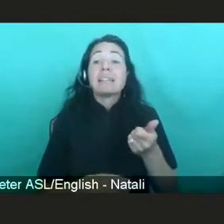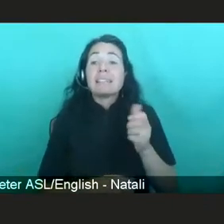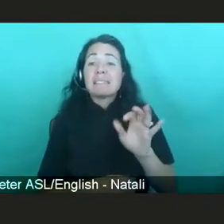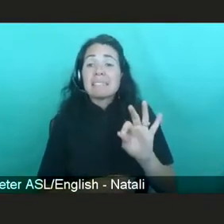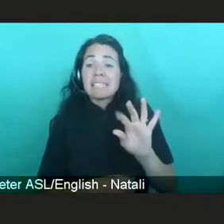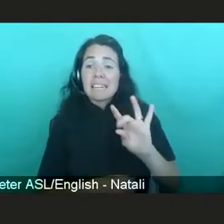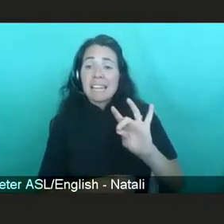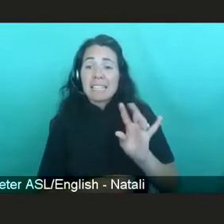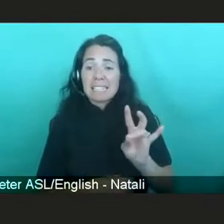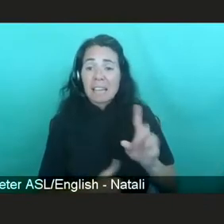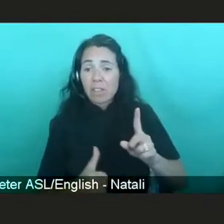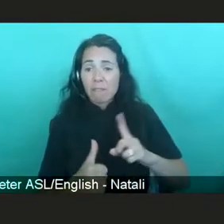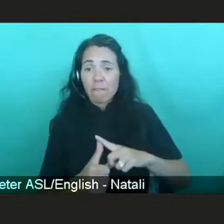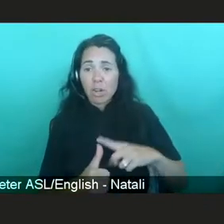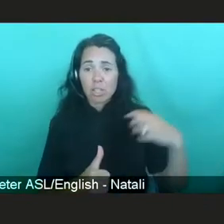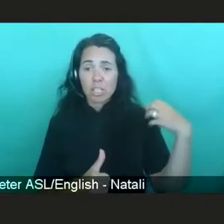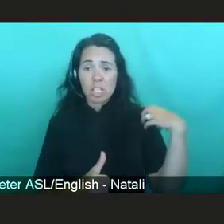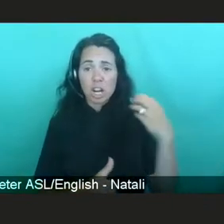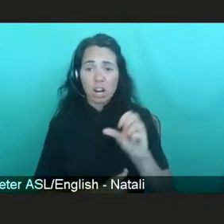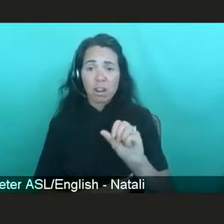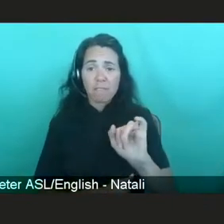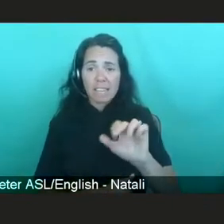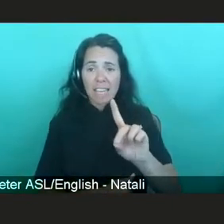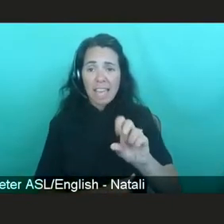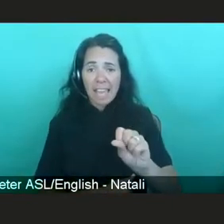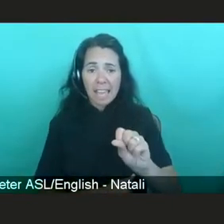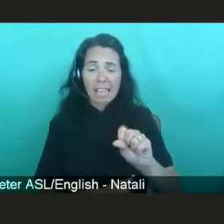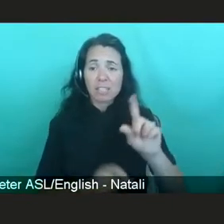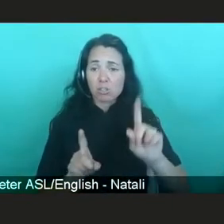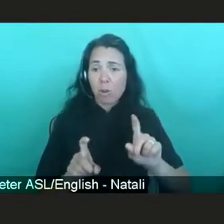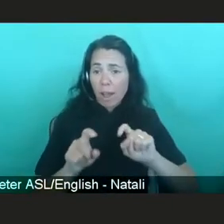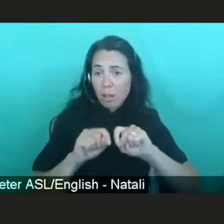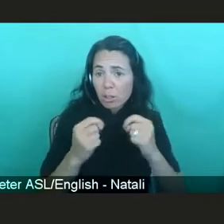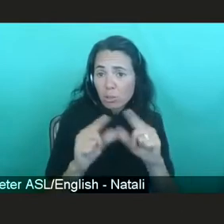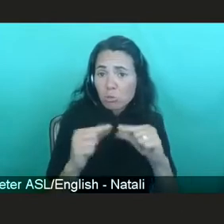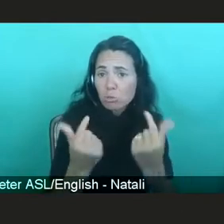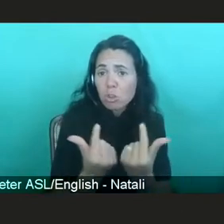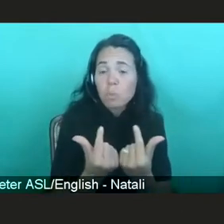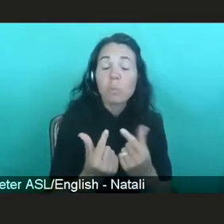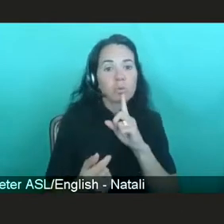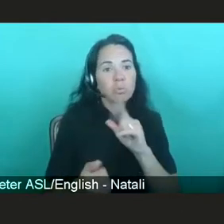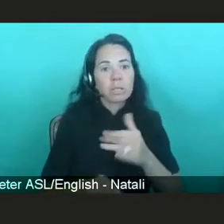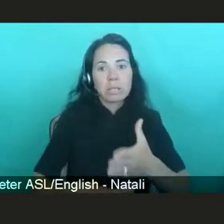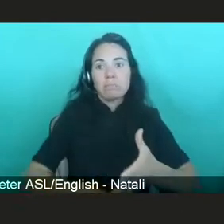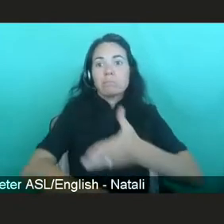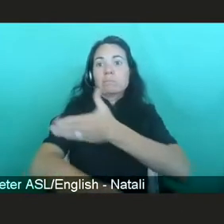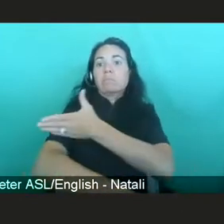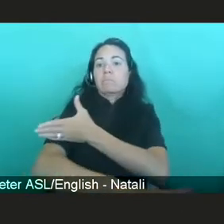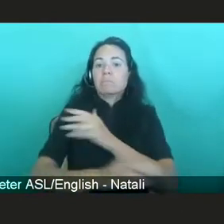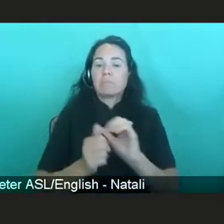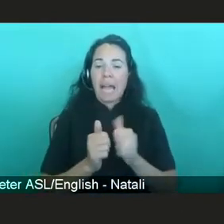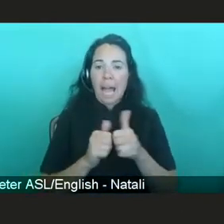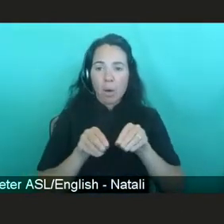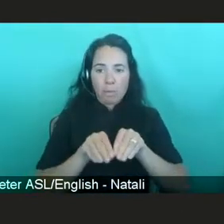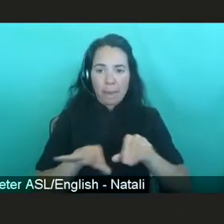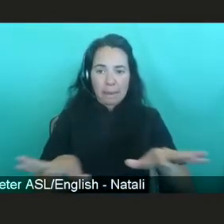clinical trials group, which made an enormous difference in the progression of this pandemic. In the mid-90s, he turned